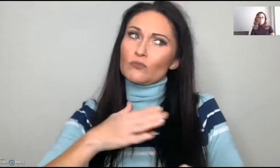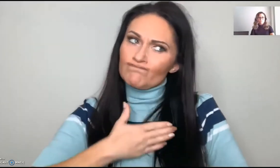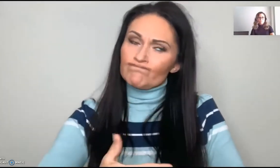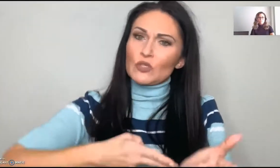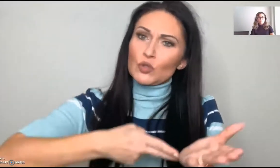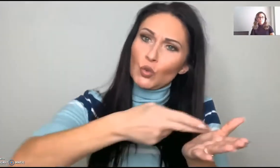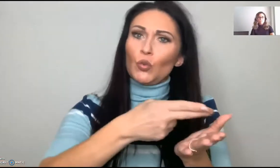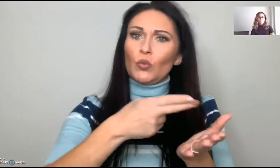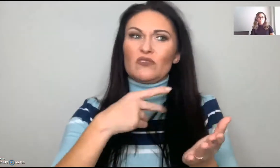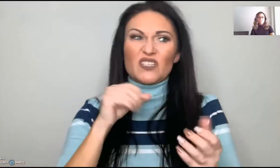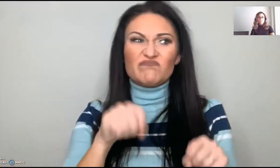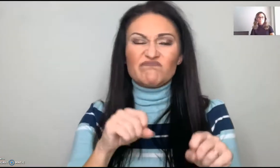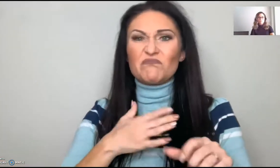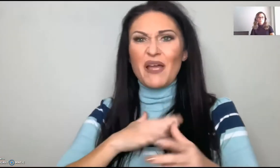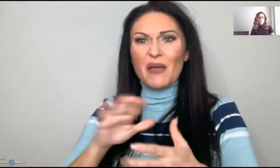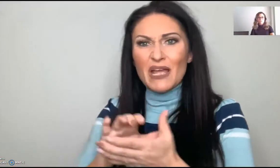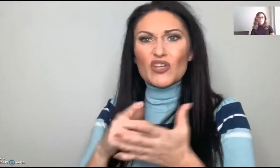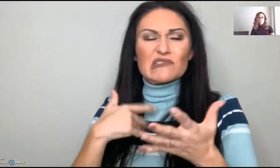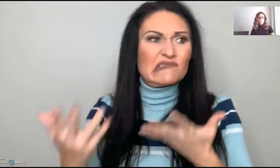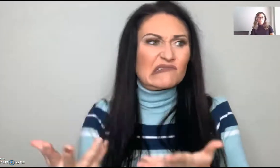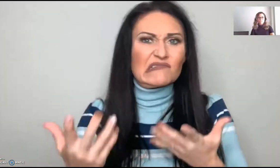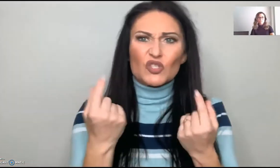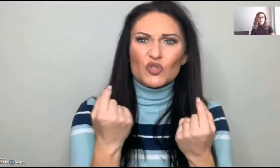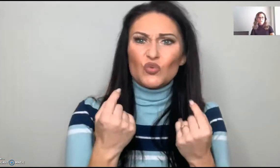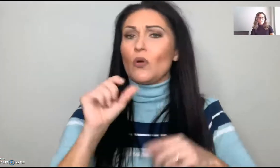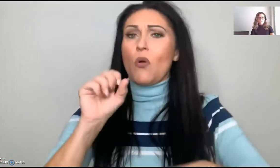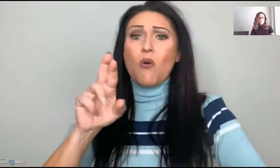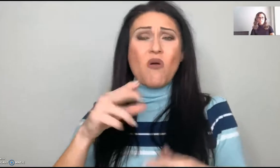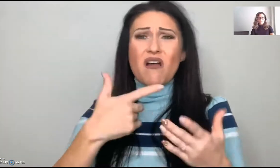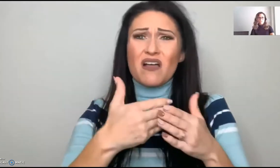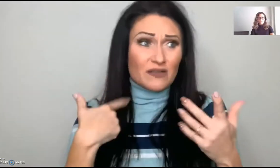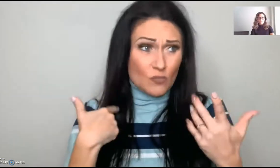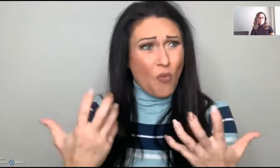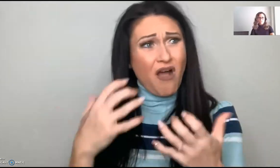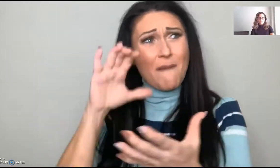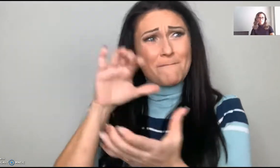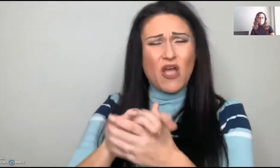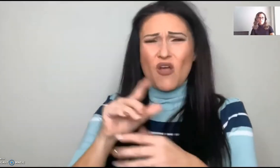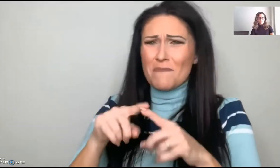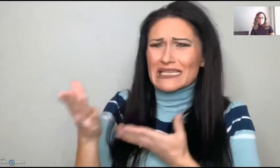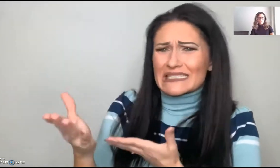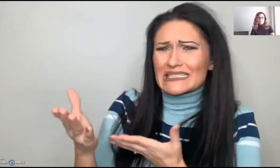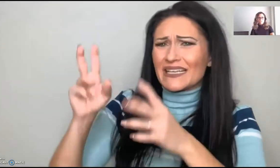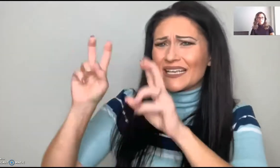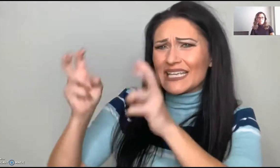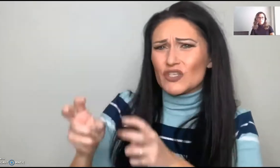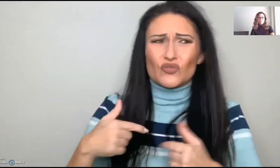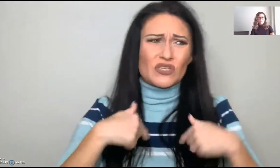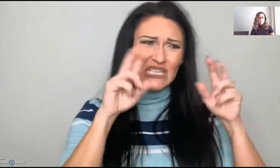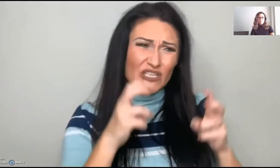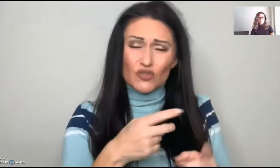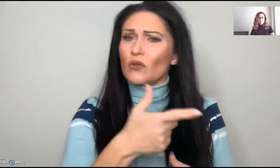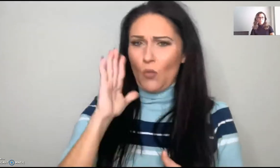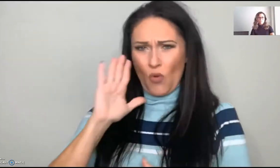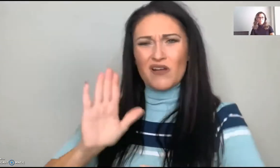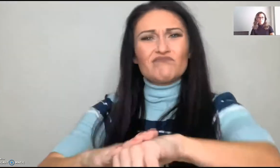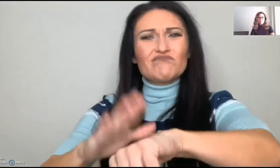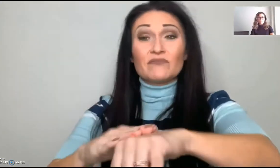So the little things are very important and that you're willing to be honest with your marriage. Or maybe you don't,